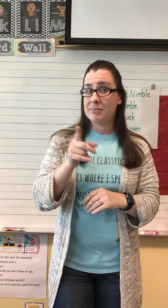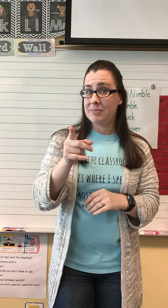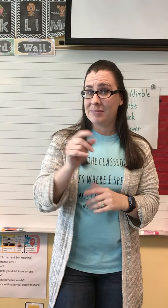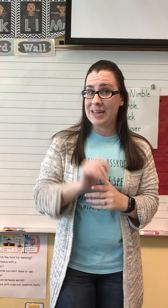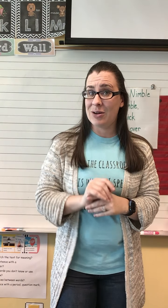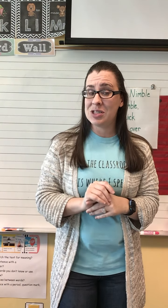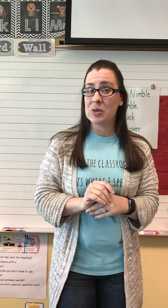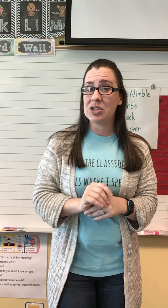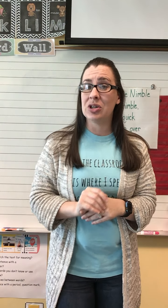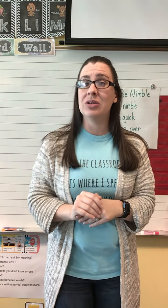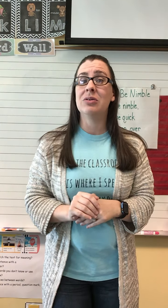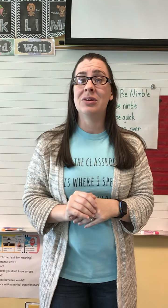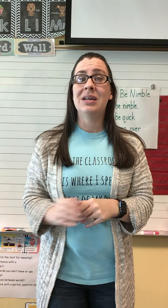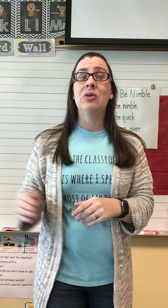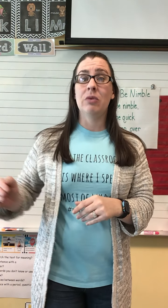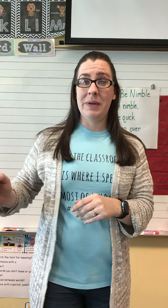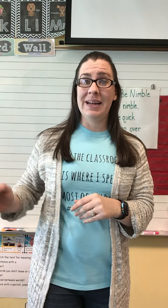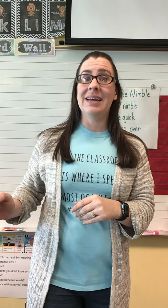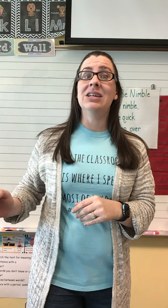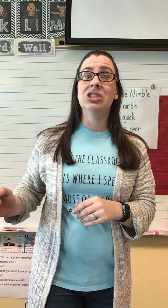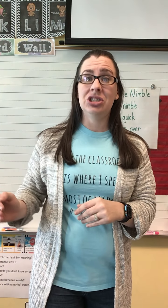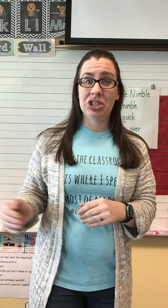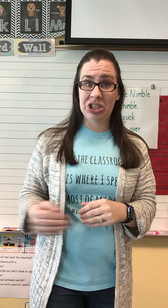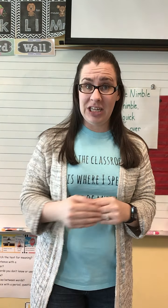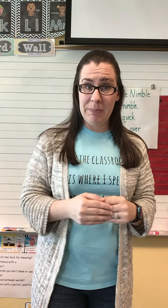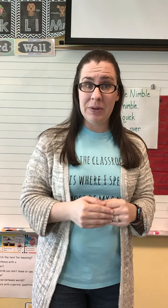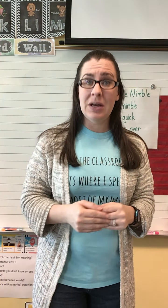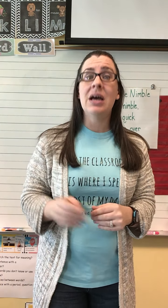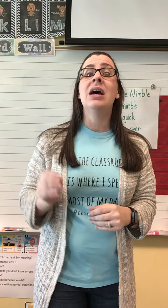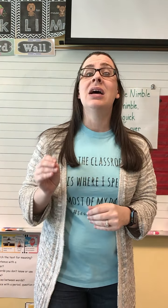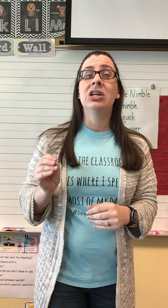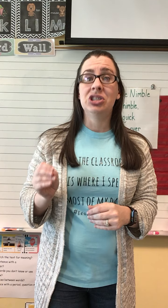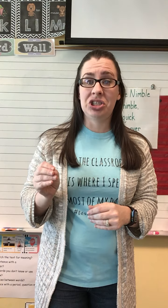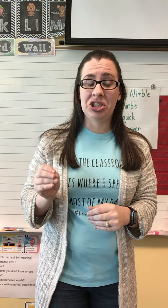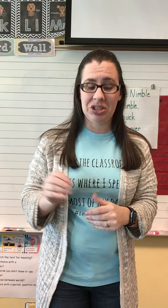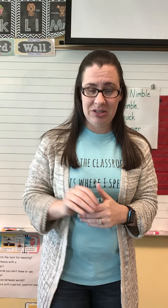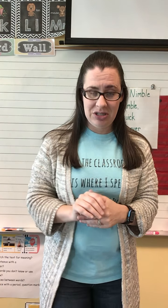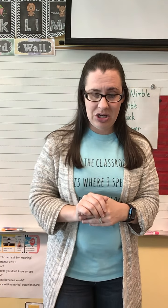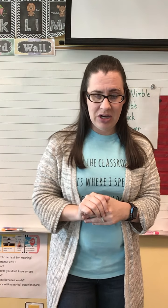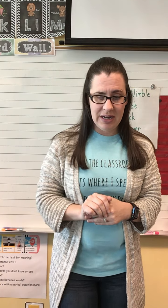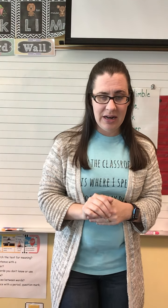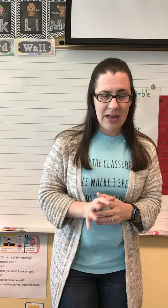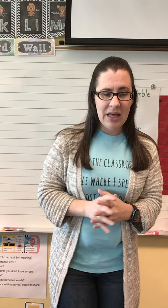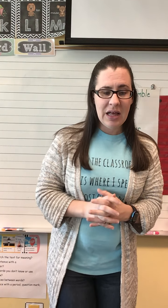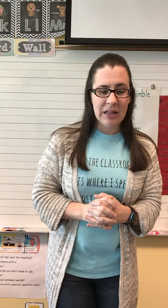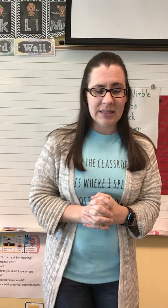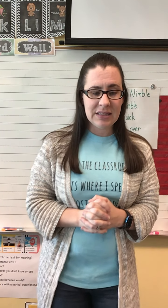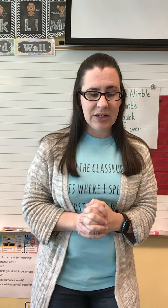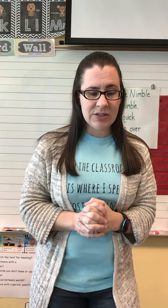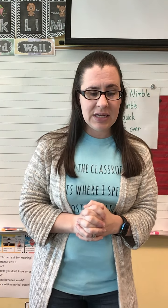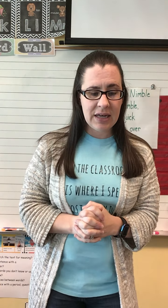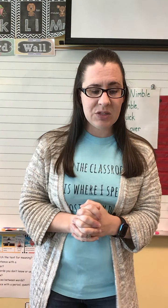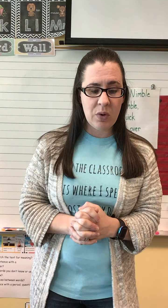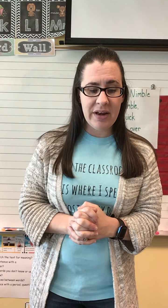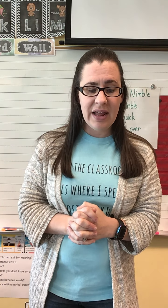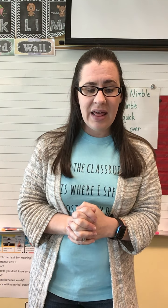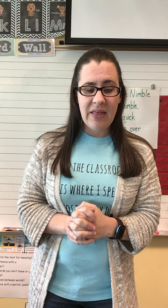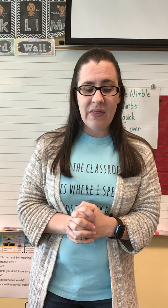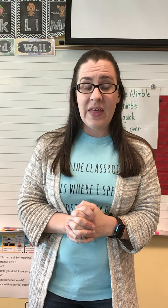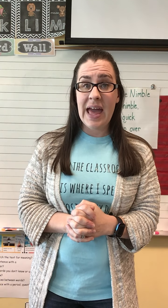Now it's your turn. Repeat it. Sheep. Sh. Good. Here's the next one. Them.